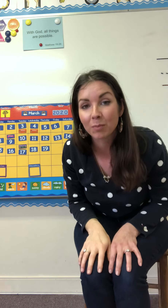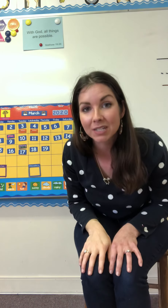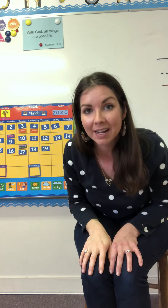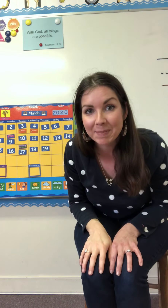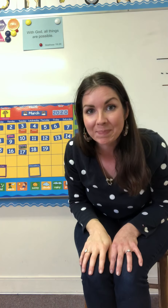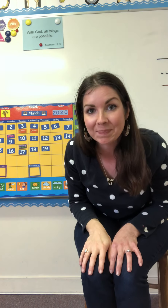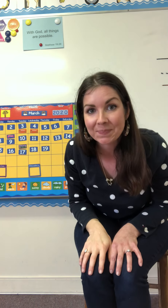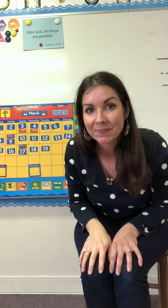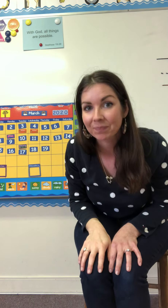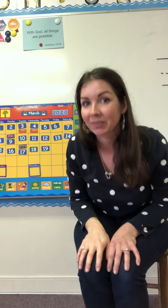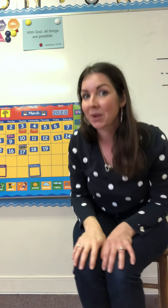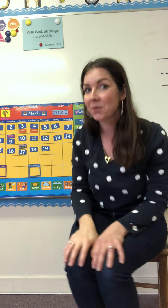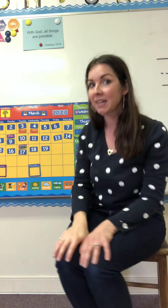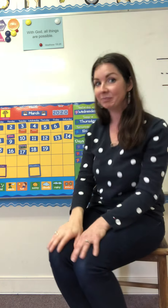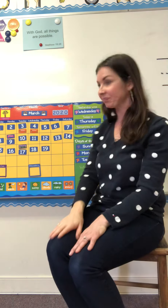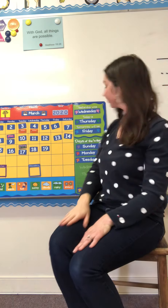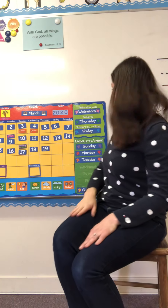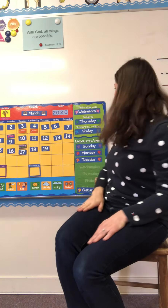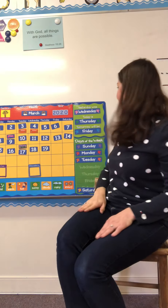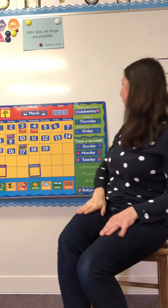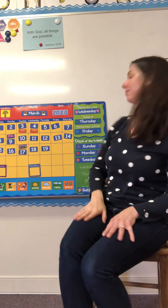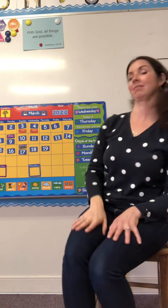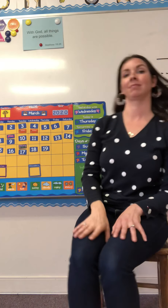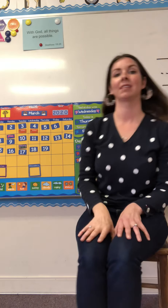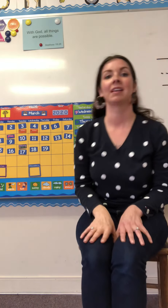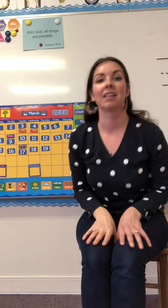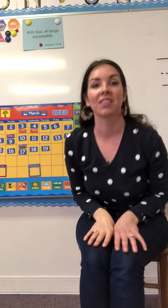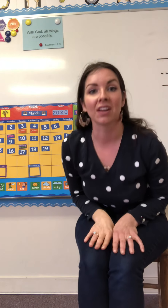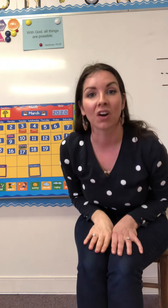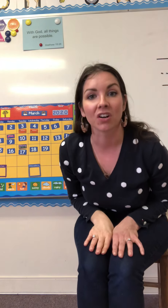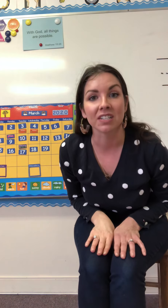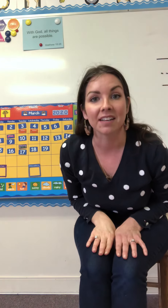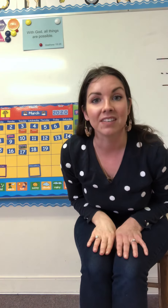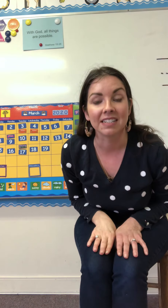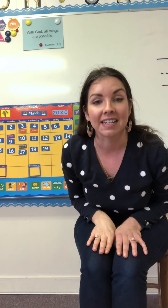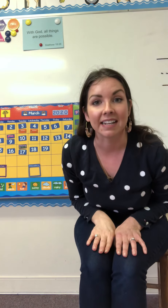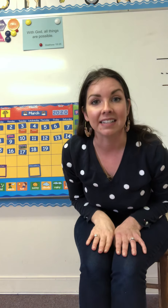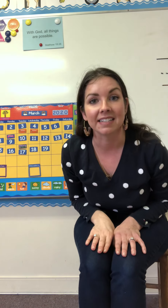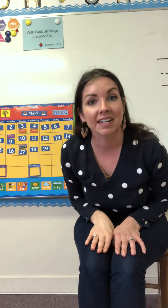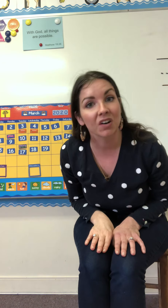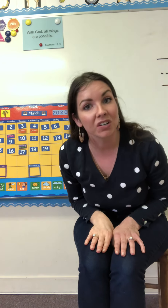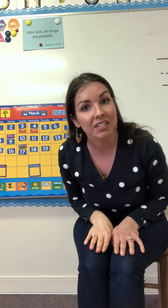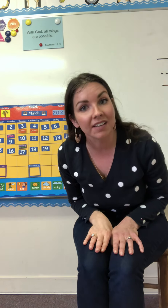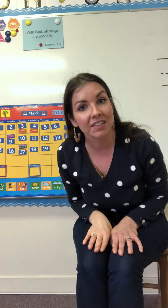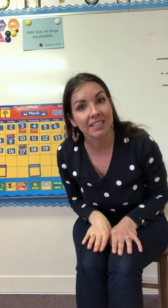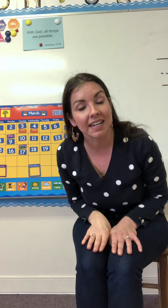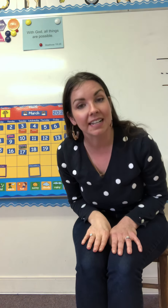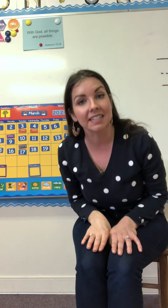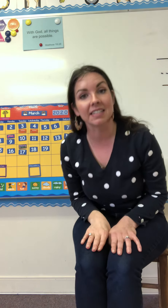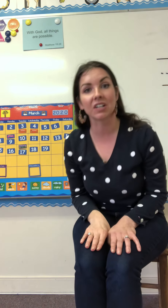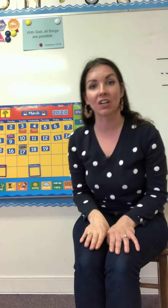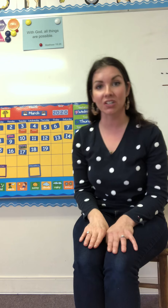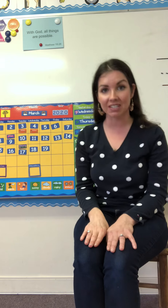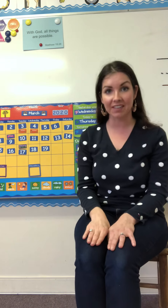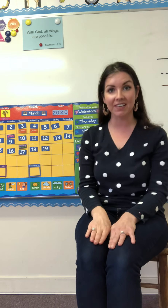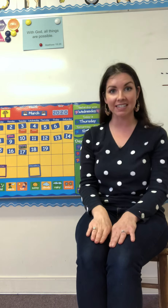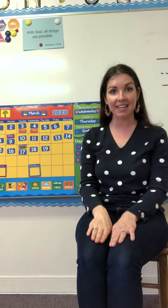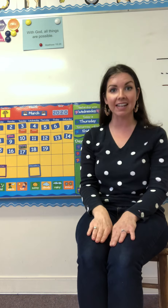more time okay there are seven days there are seven days there are seven days